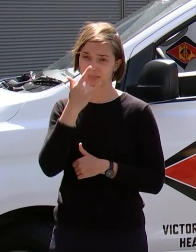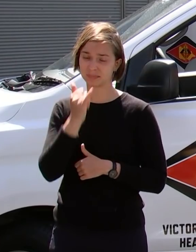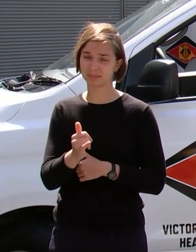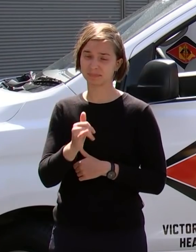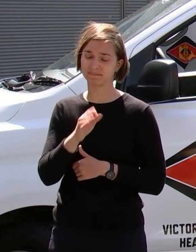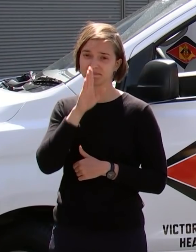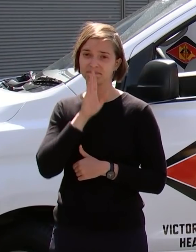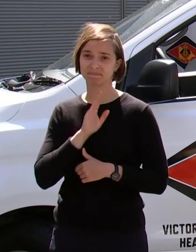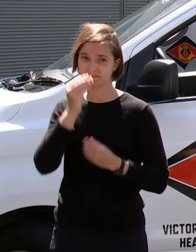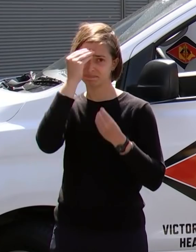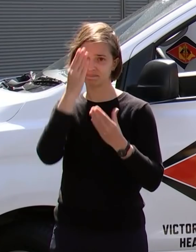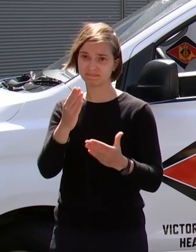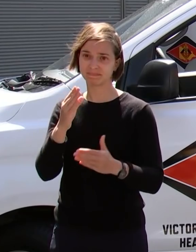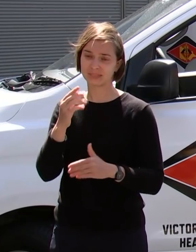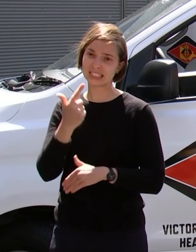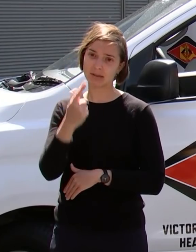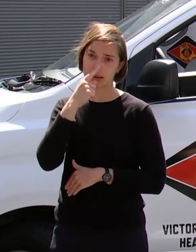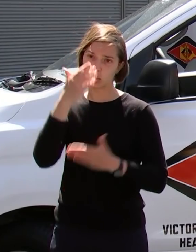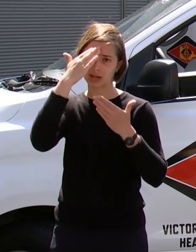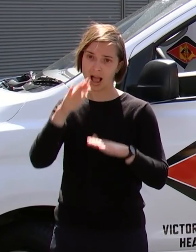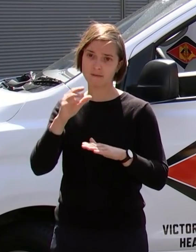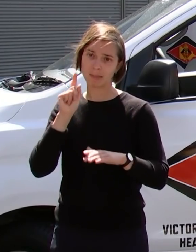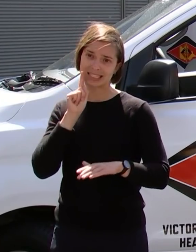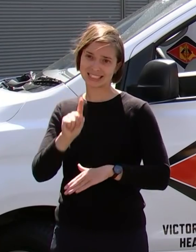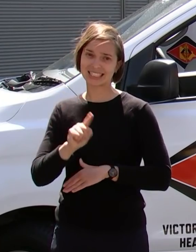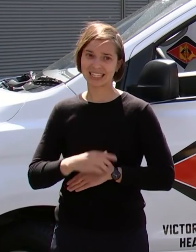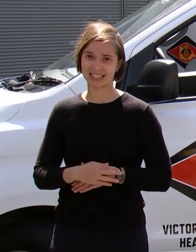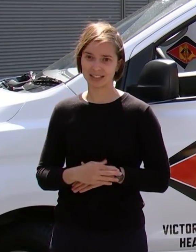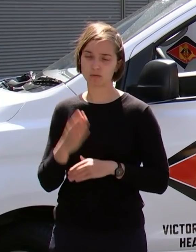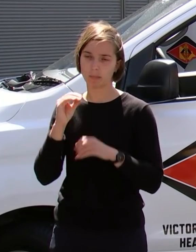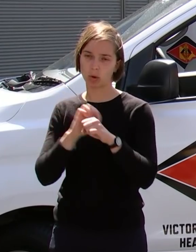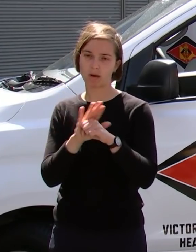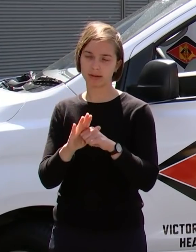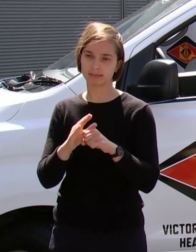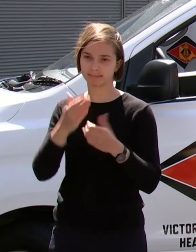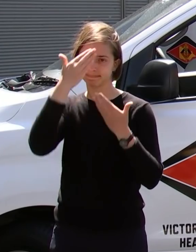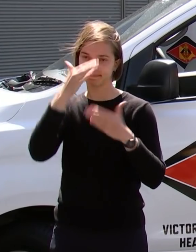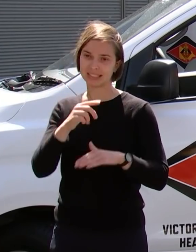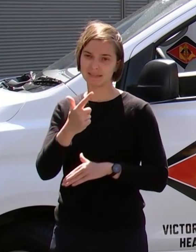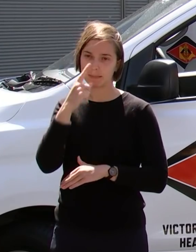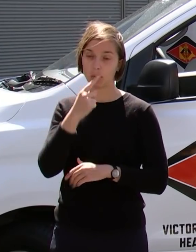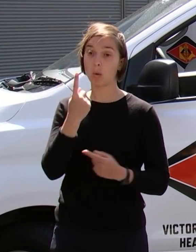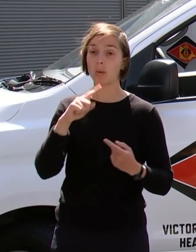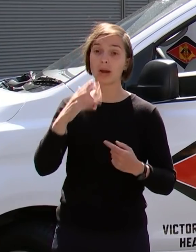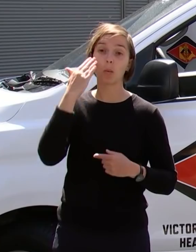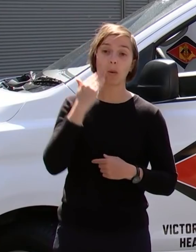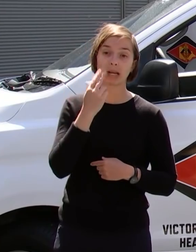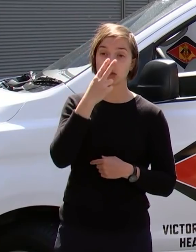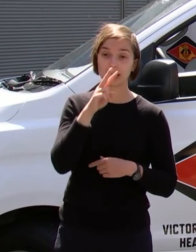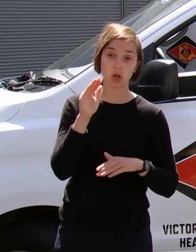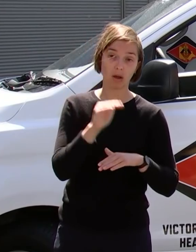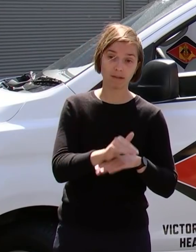yesterday in a reporting period to COVID-19. A woman in her 20s,